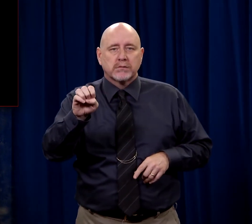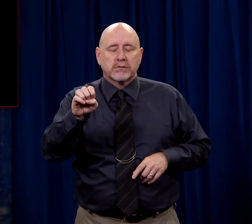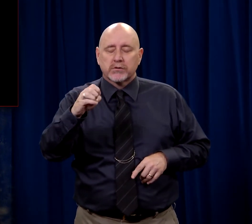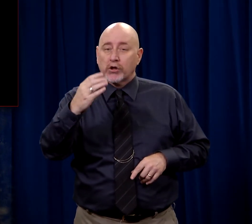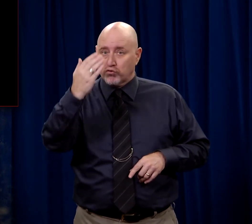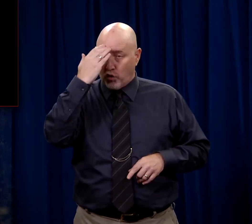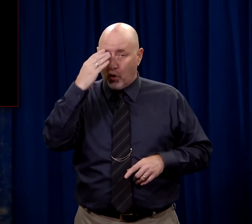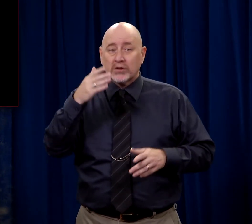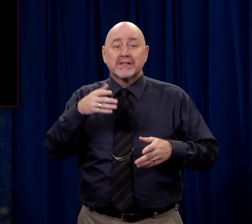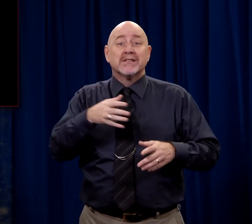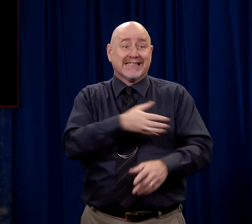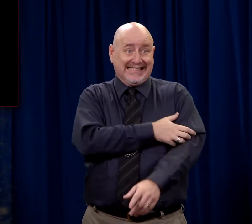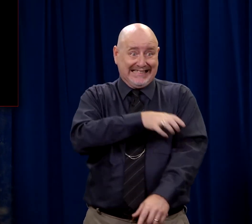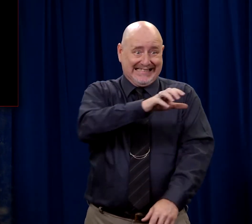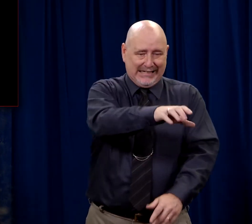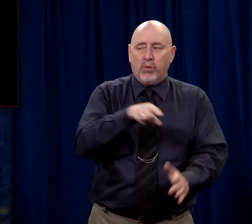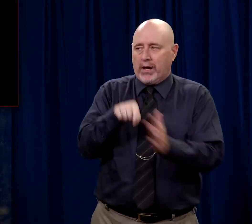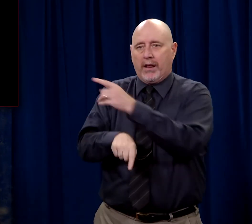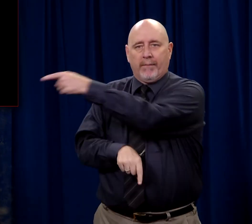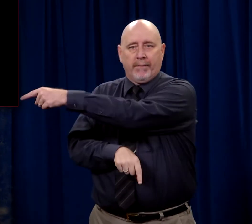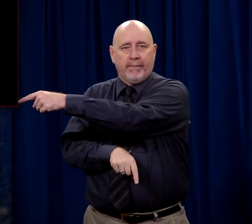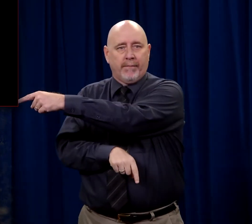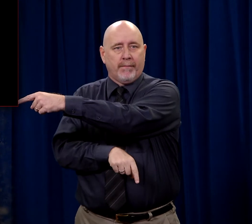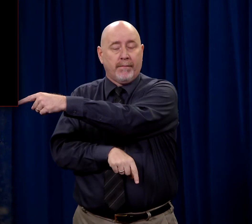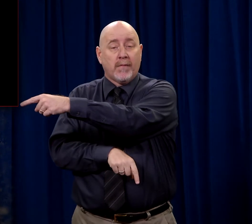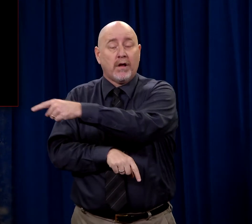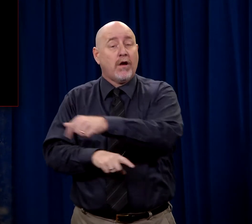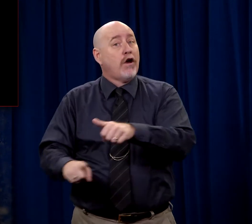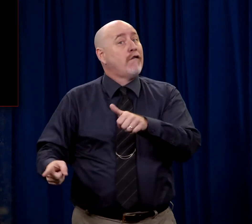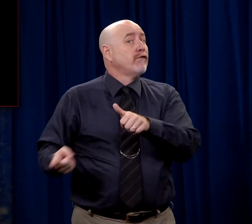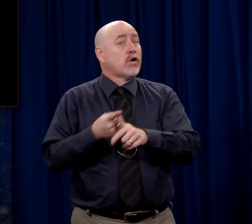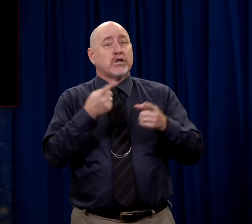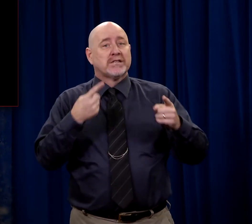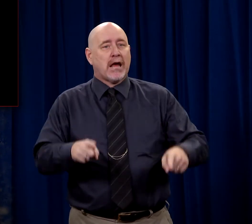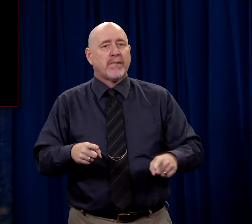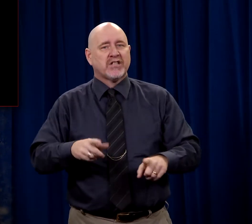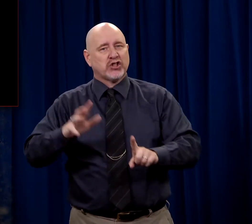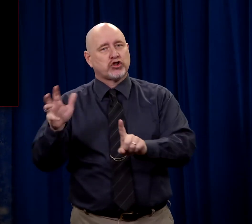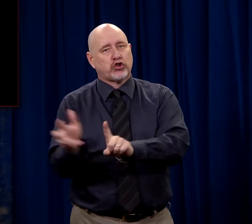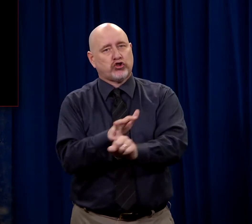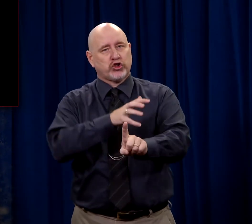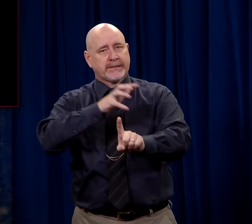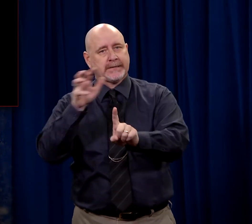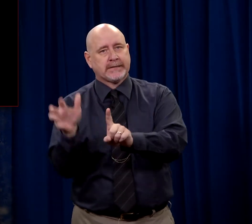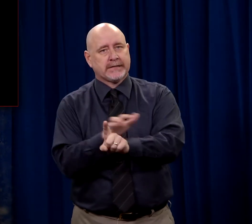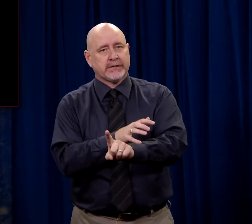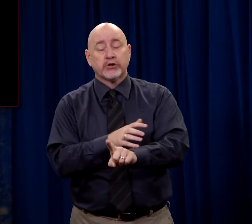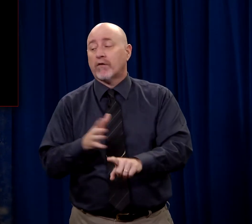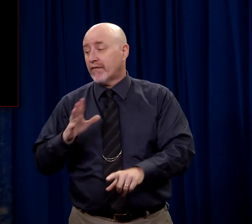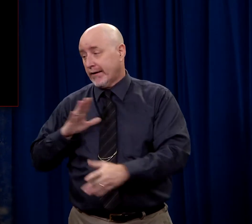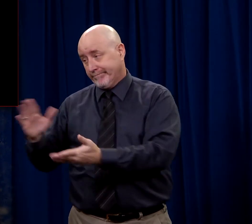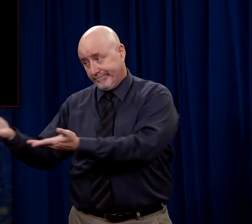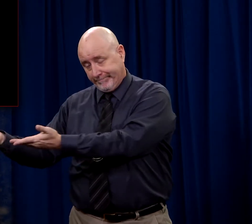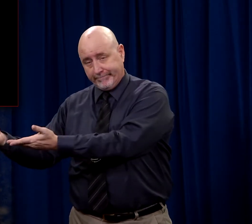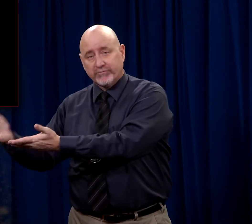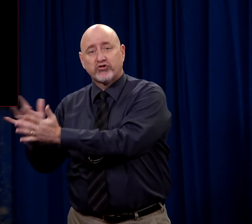Pilate knowingly condemns Jesus and the first thing that must happen is the scourging. Pilate releases